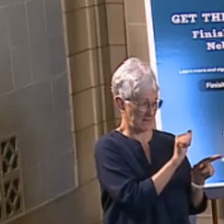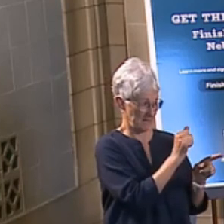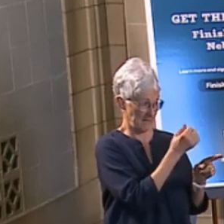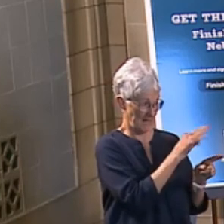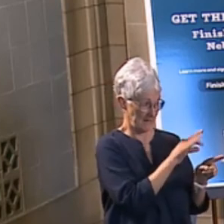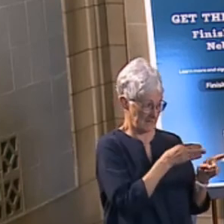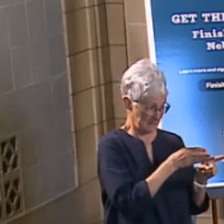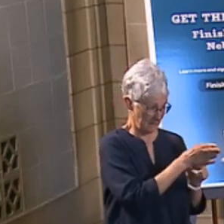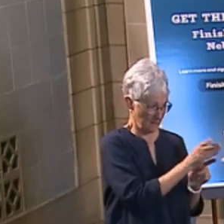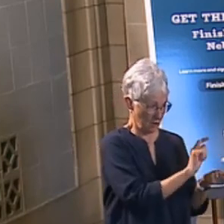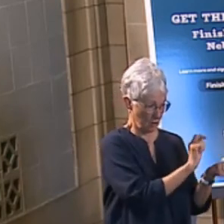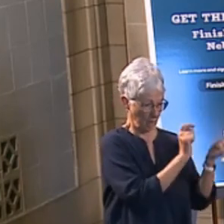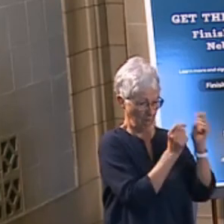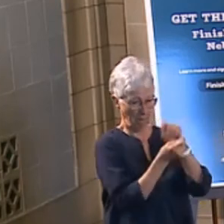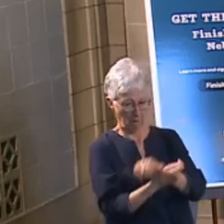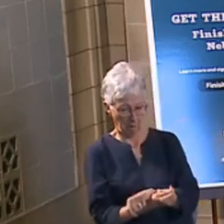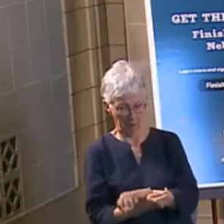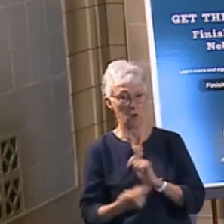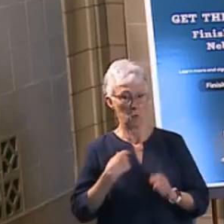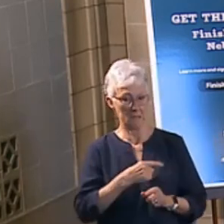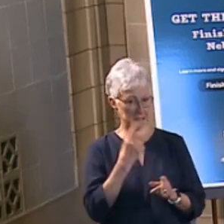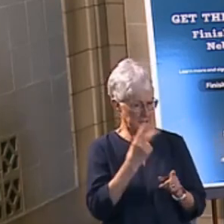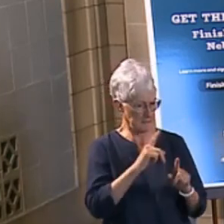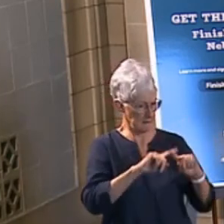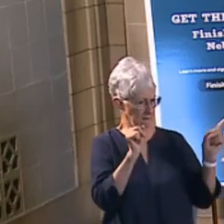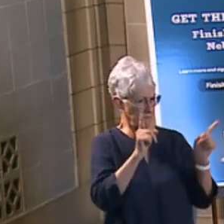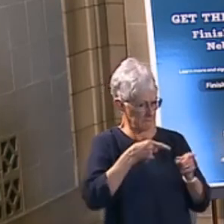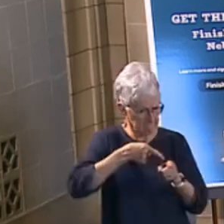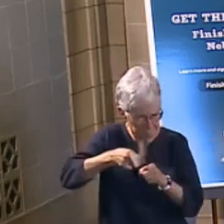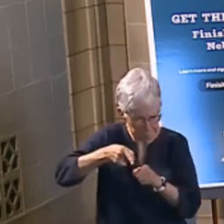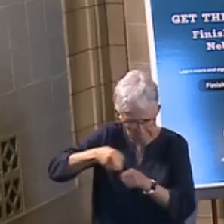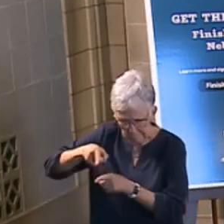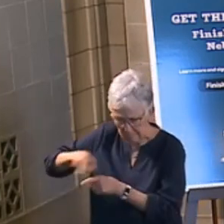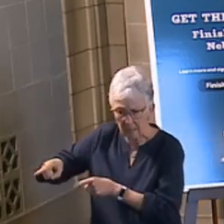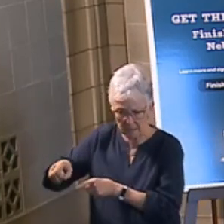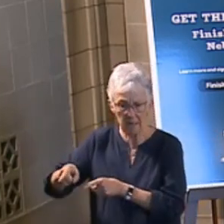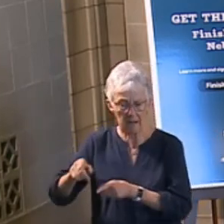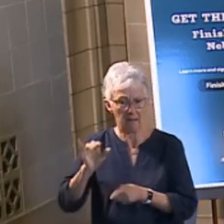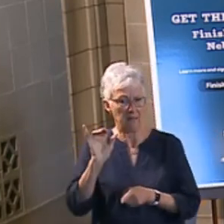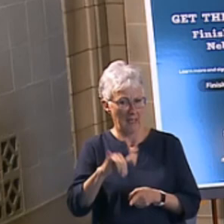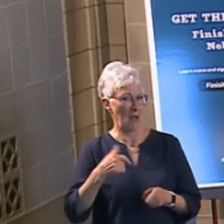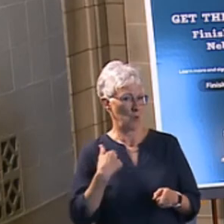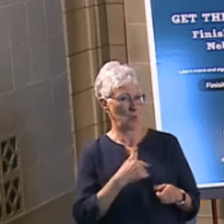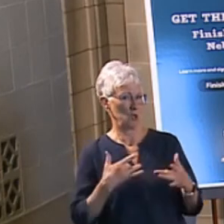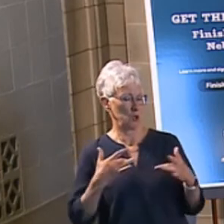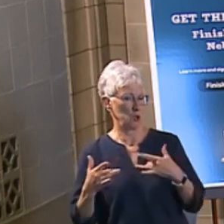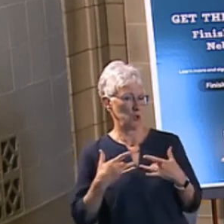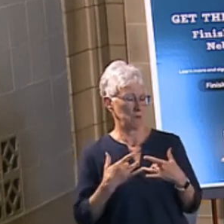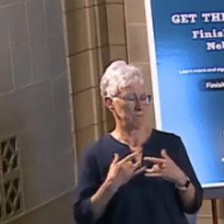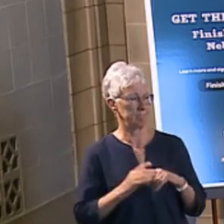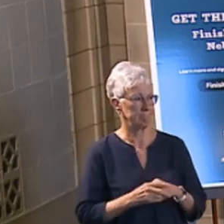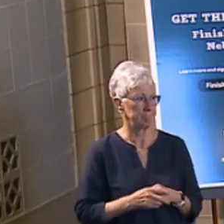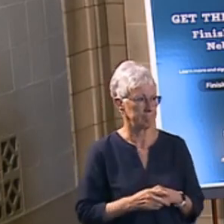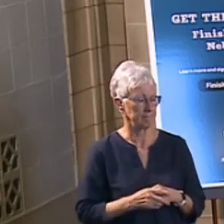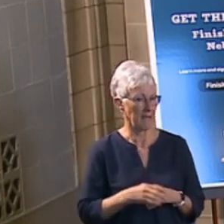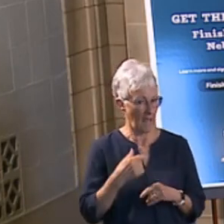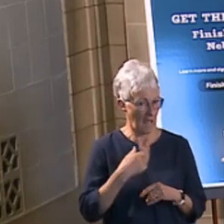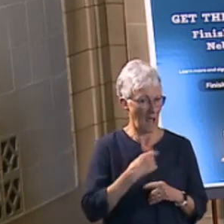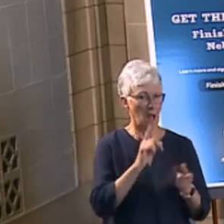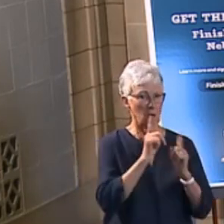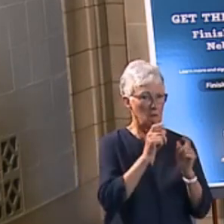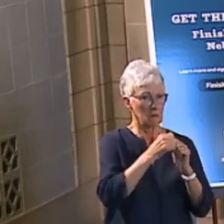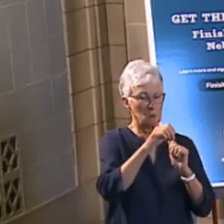a surge in cases or whatever. But as far as I talk to people, talk to other doctors, talk to other CMOs,